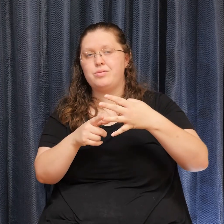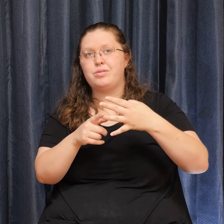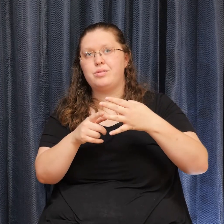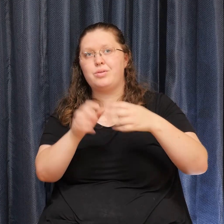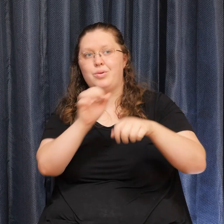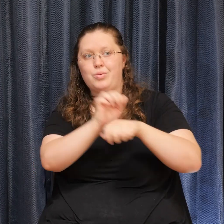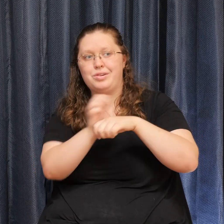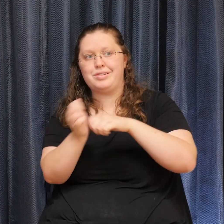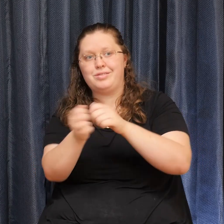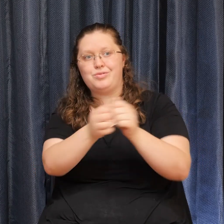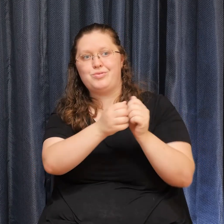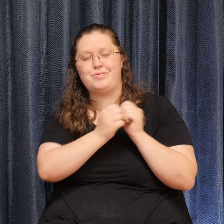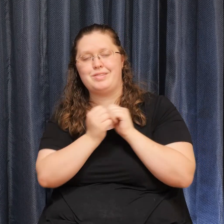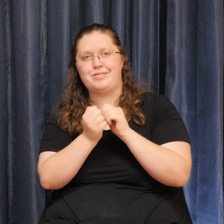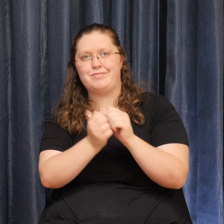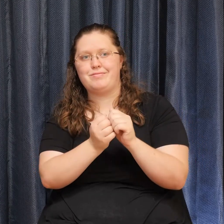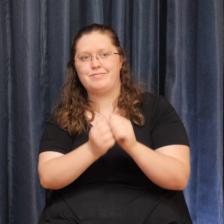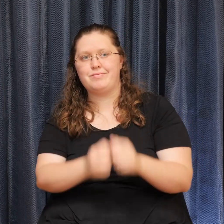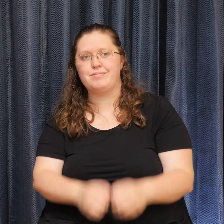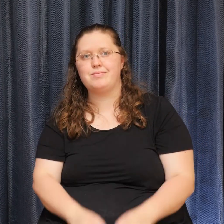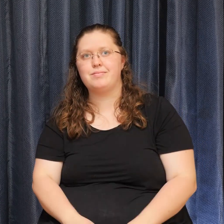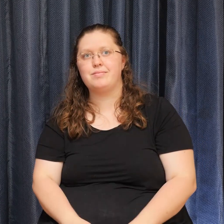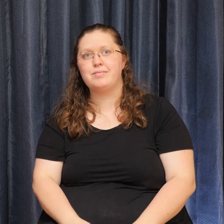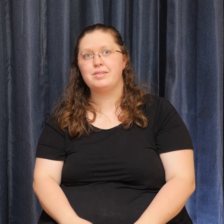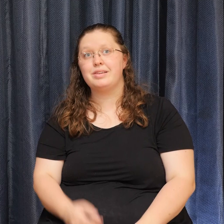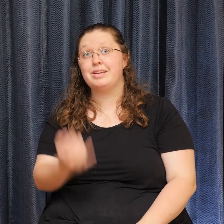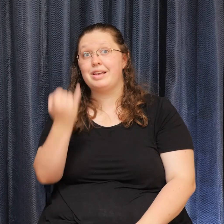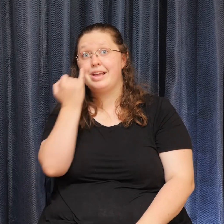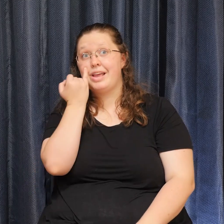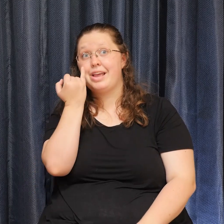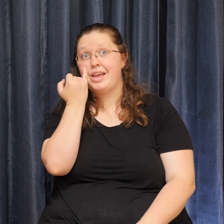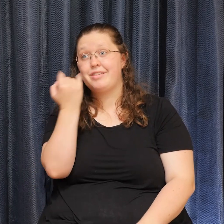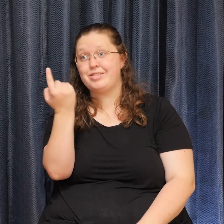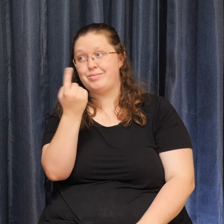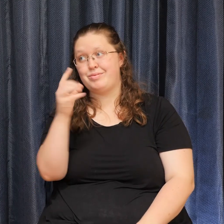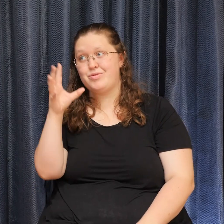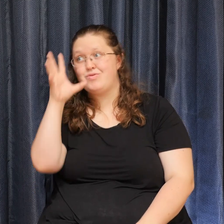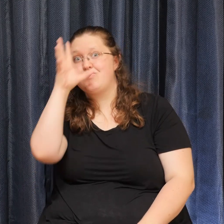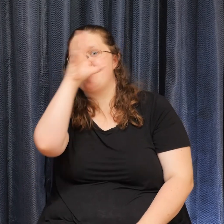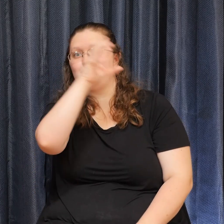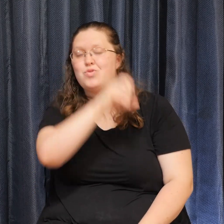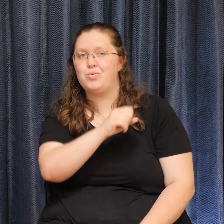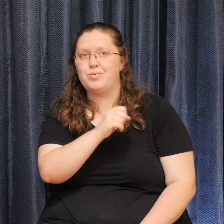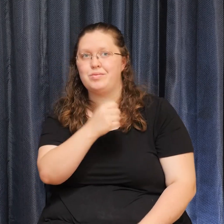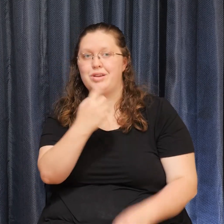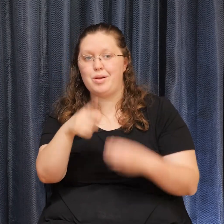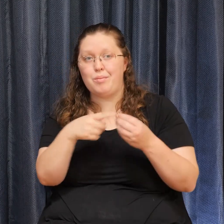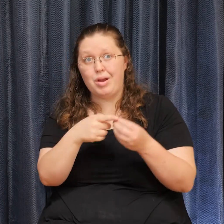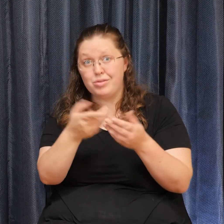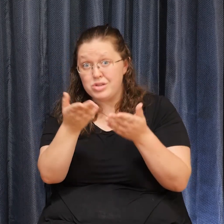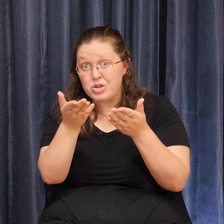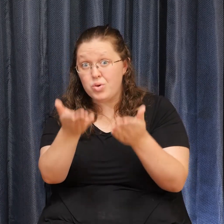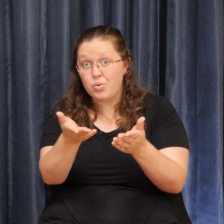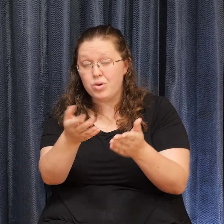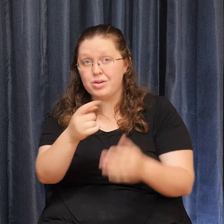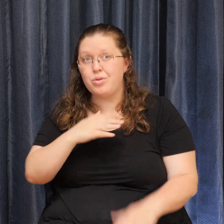If someone Makes an erroneous Assumption about you Are you willing To not take That